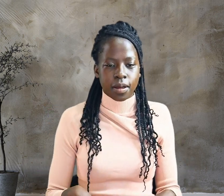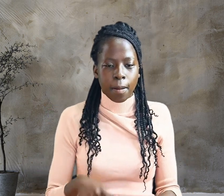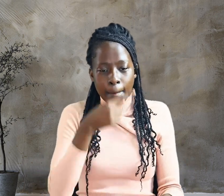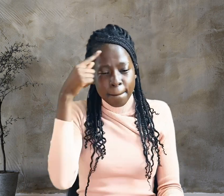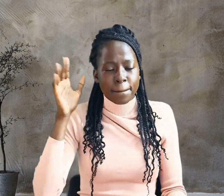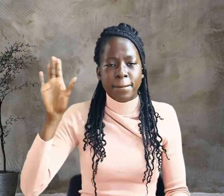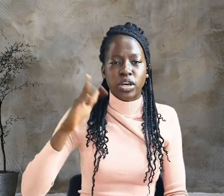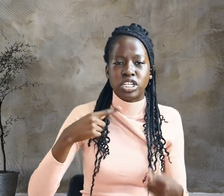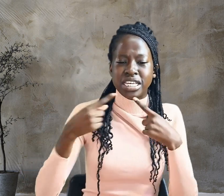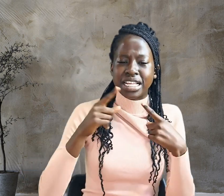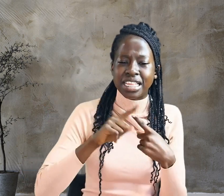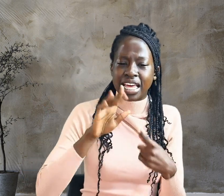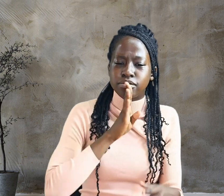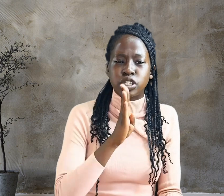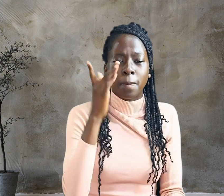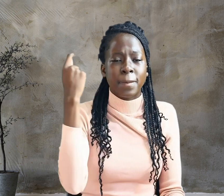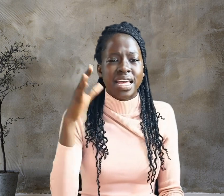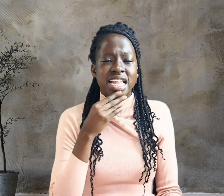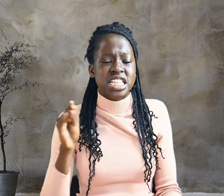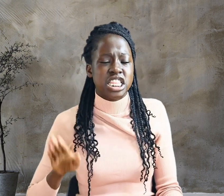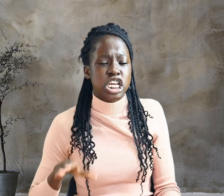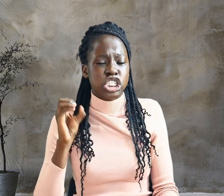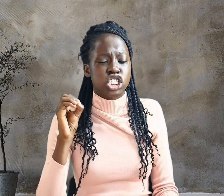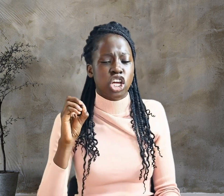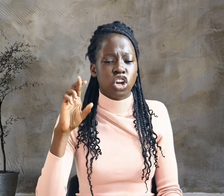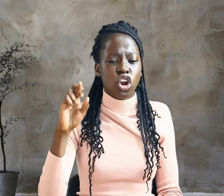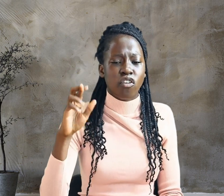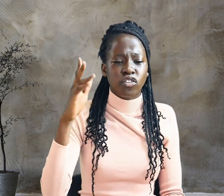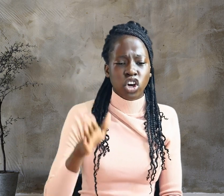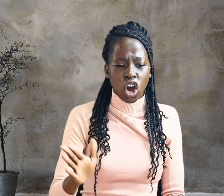because he claims to be the Son of God.